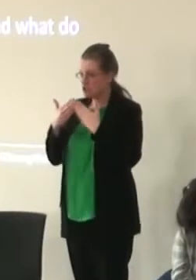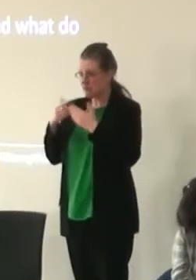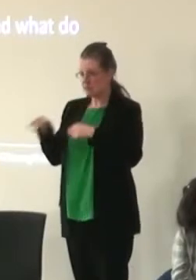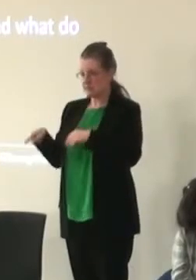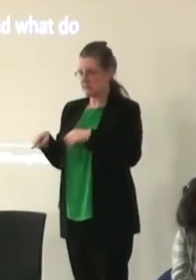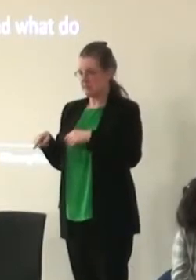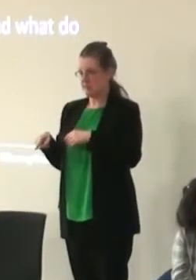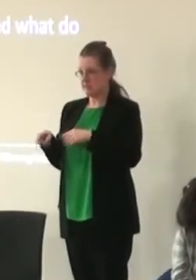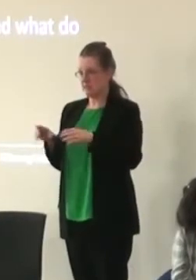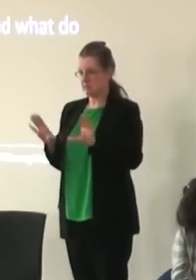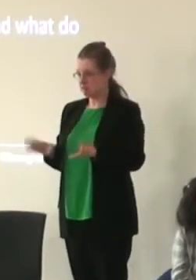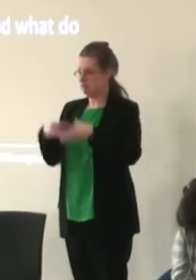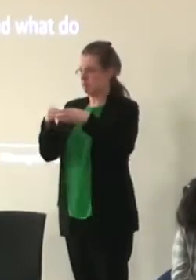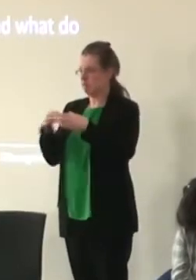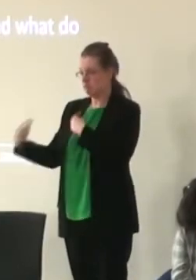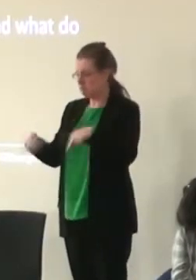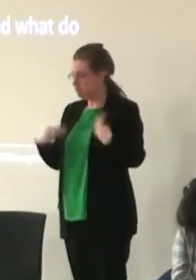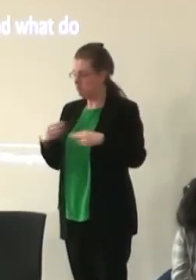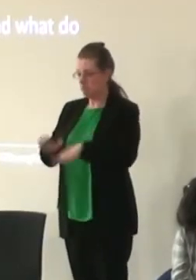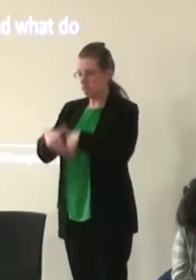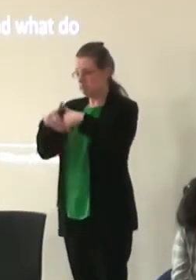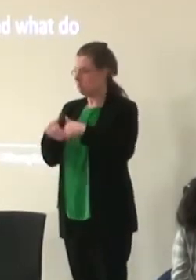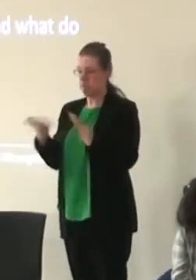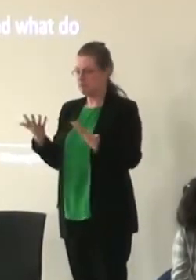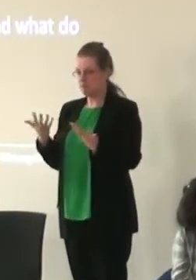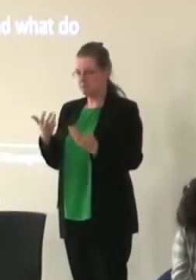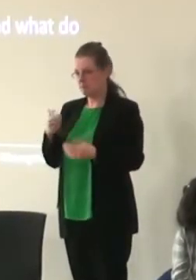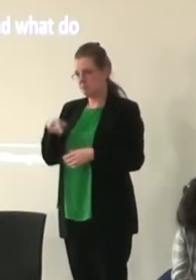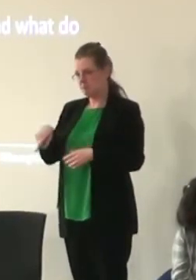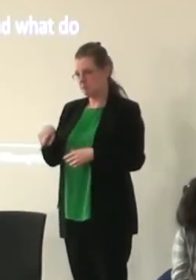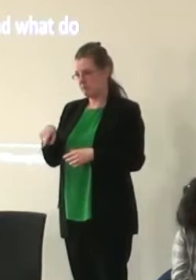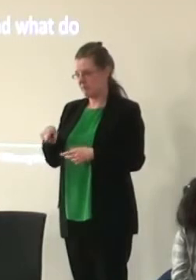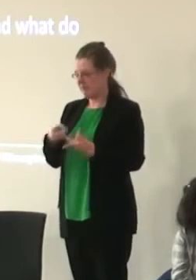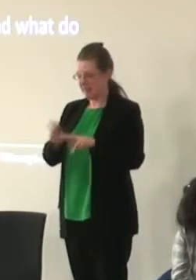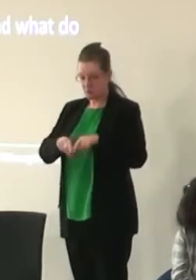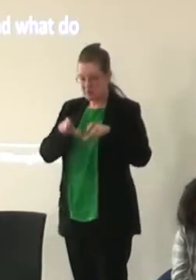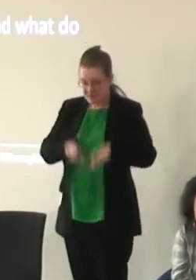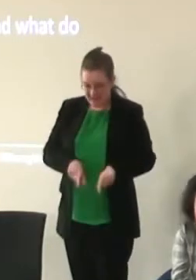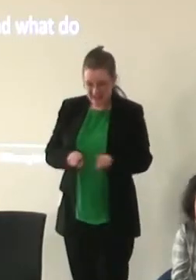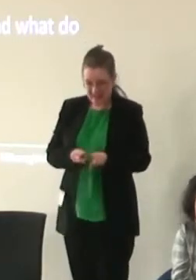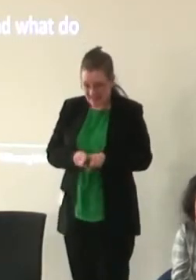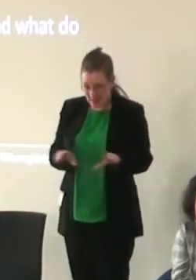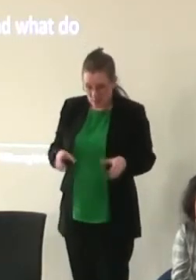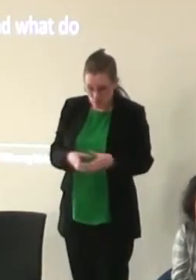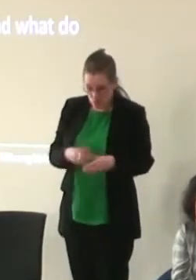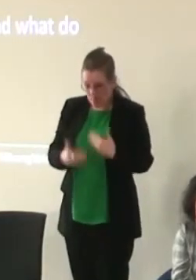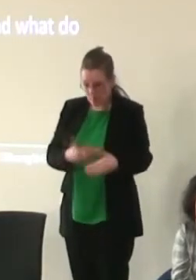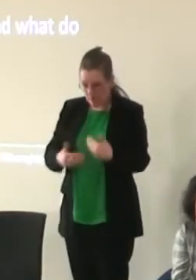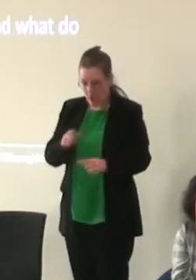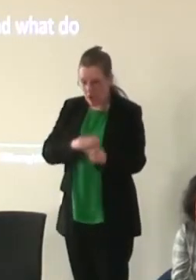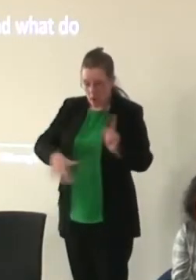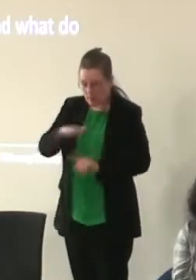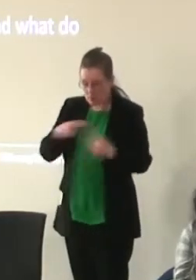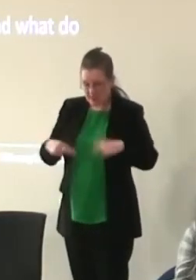for example it's unlikely you would ever get that opportunity for all you'd ever done even if you'd done it for years and years is attend a community